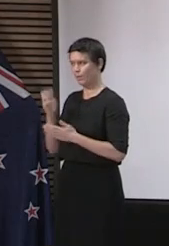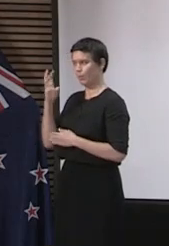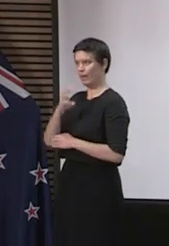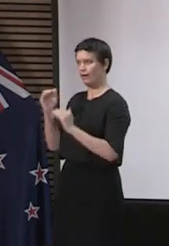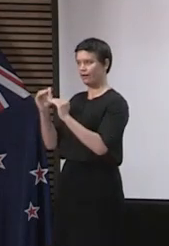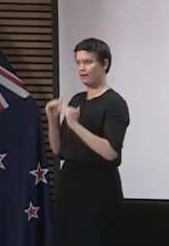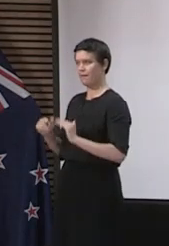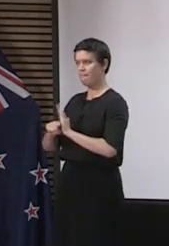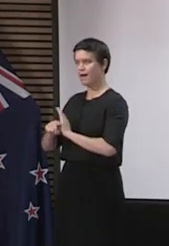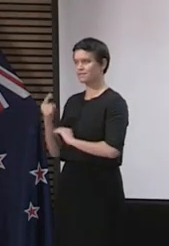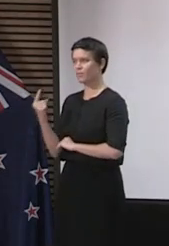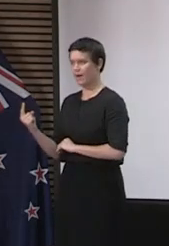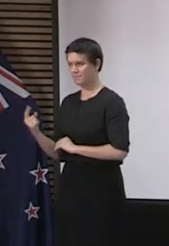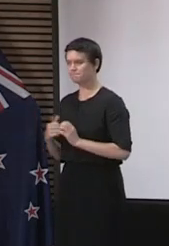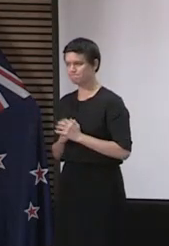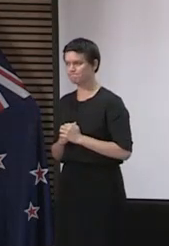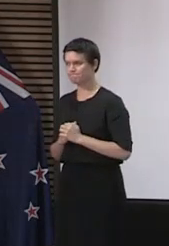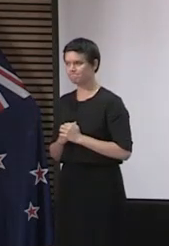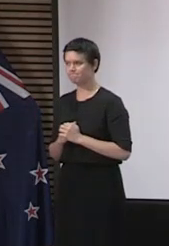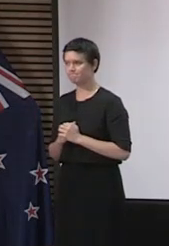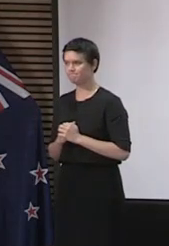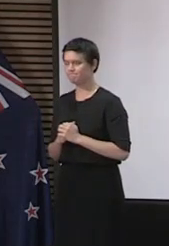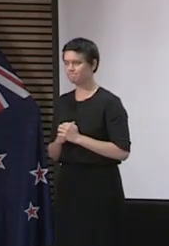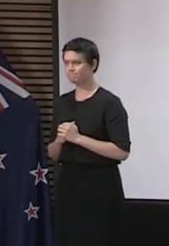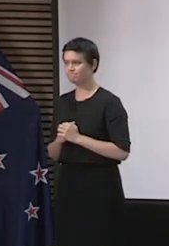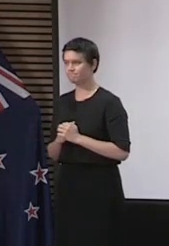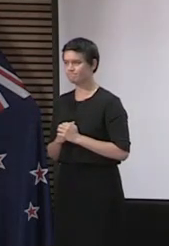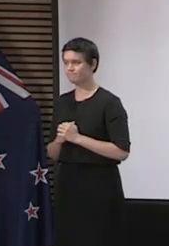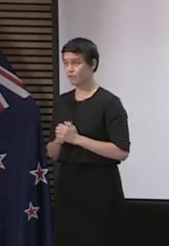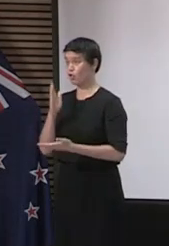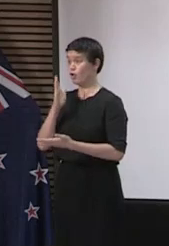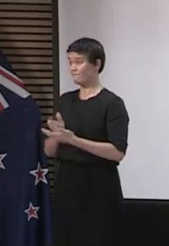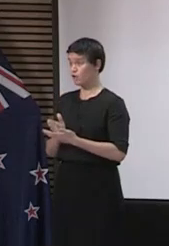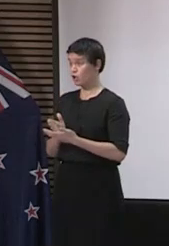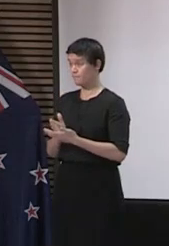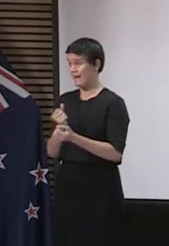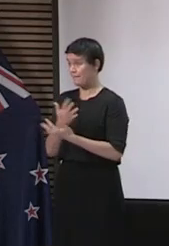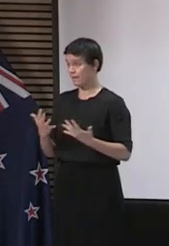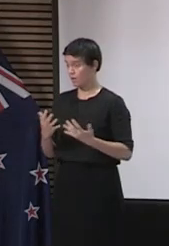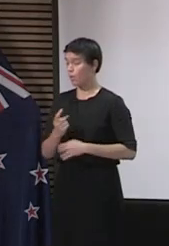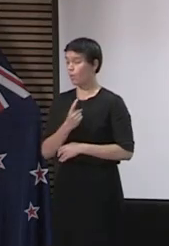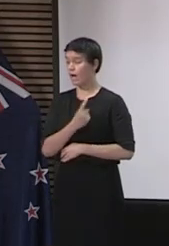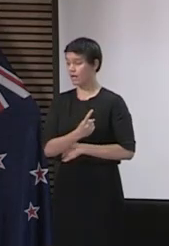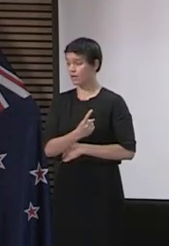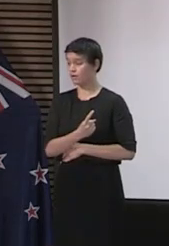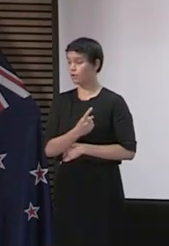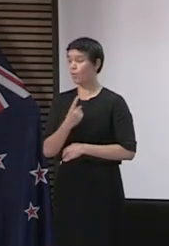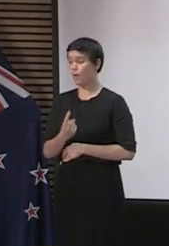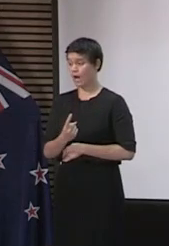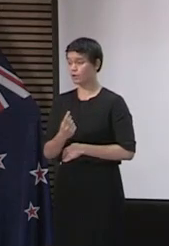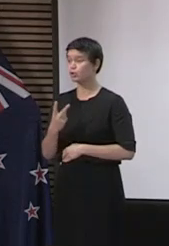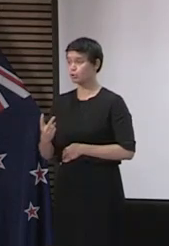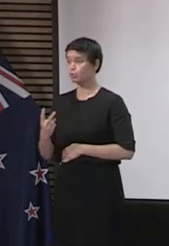The total confirmed cases is 1,122. This is the number we report to the World Health